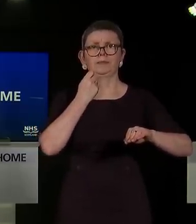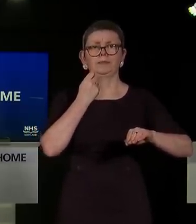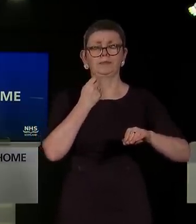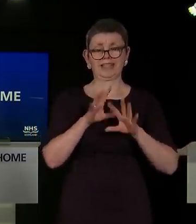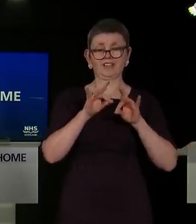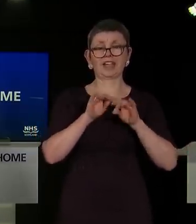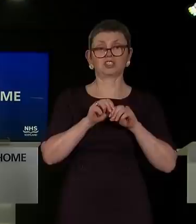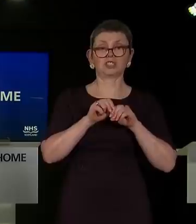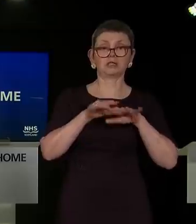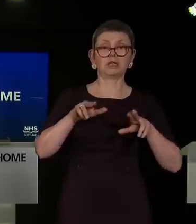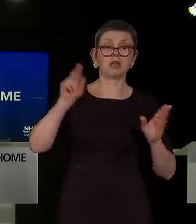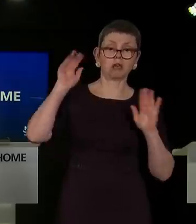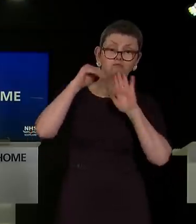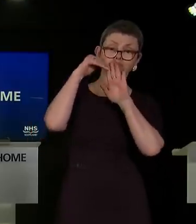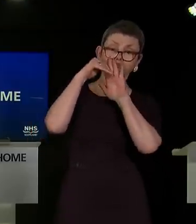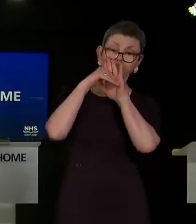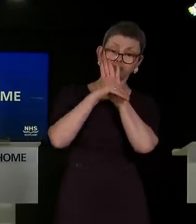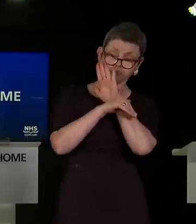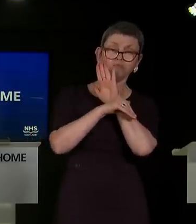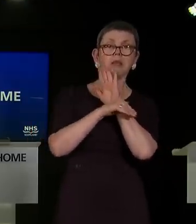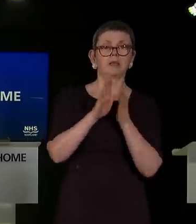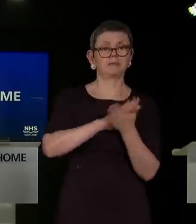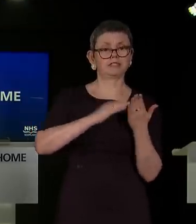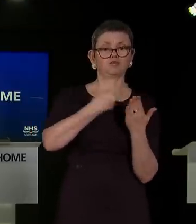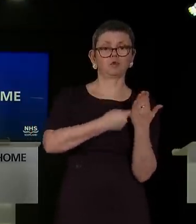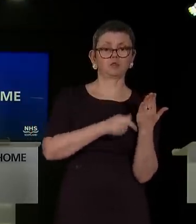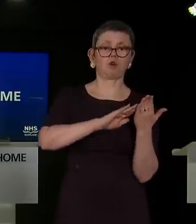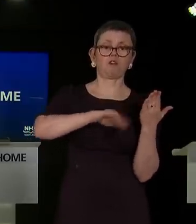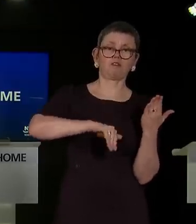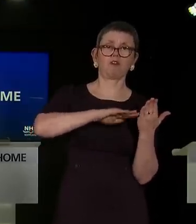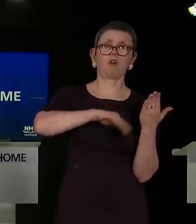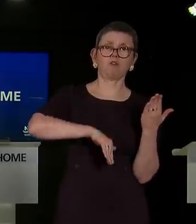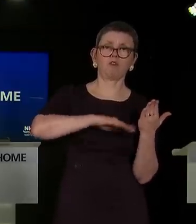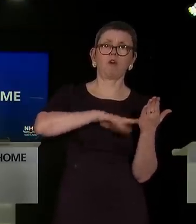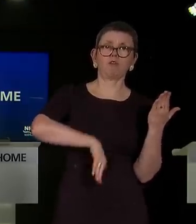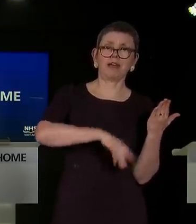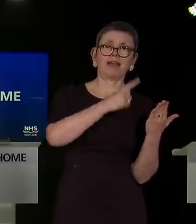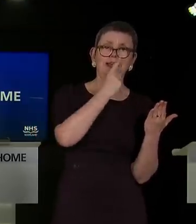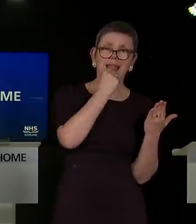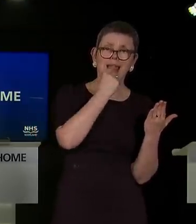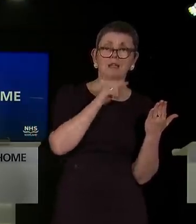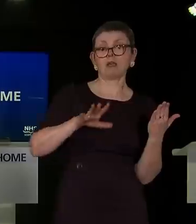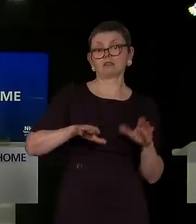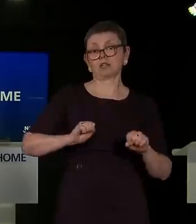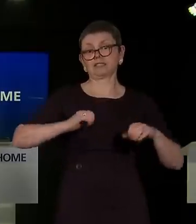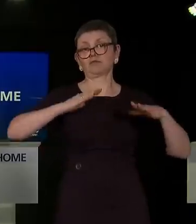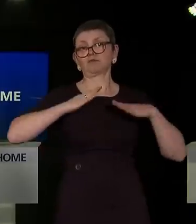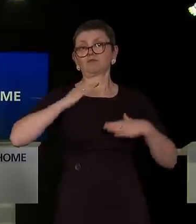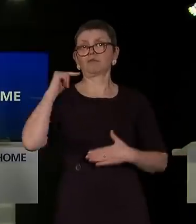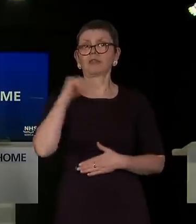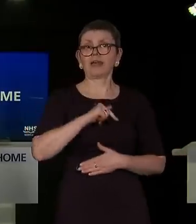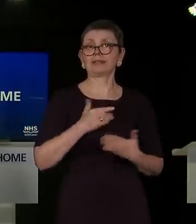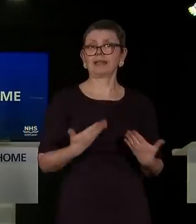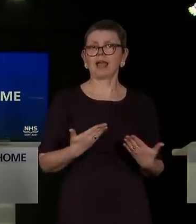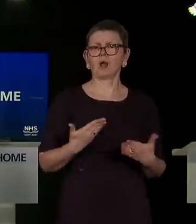rate continues to fall, we will gradually relax the restrictions. And we're already making preparations for that. We're working with